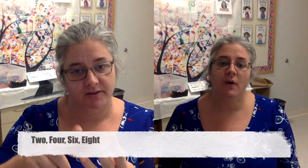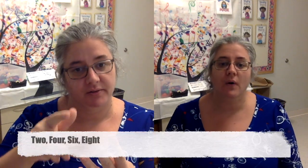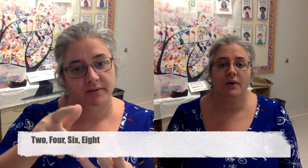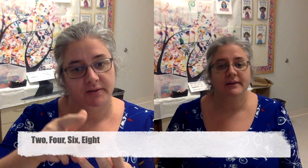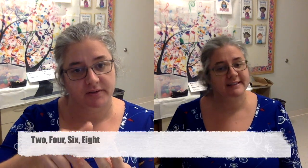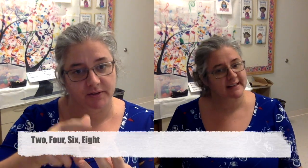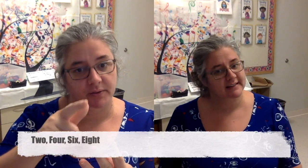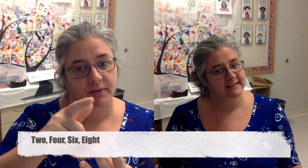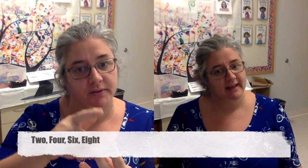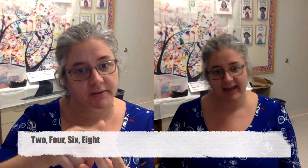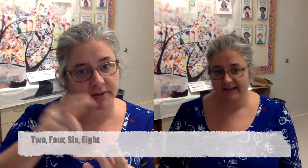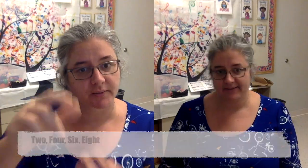four, six, eight.